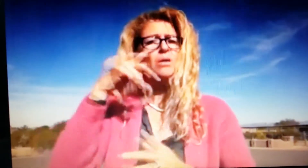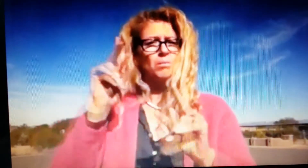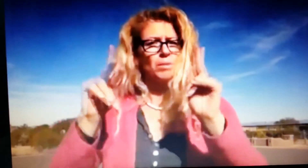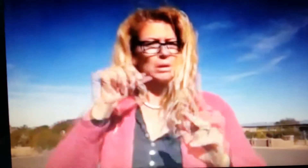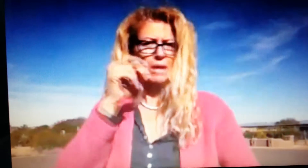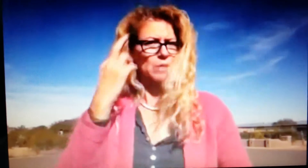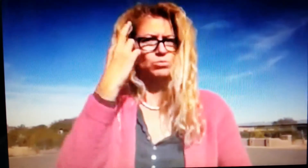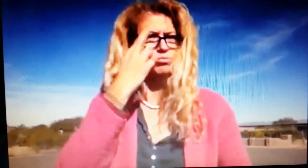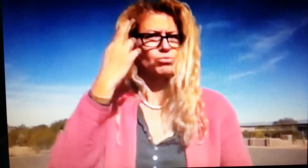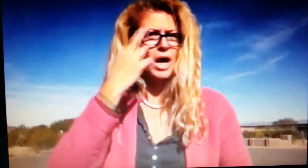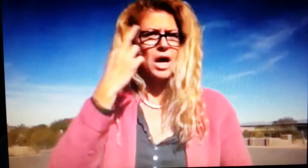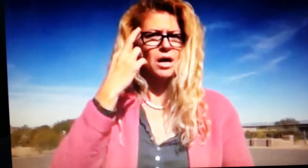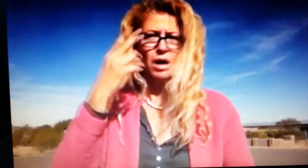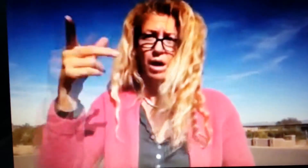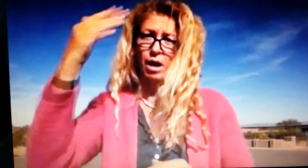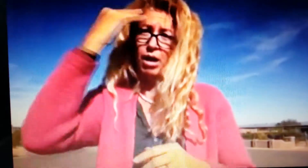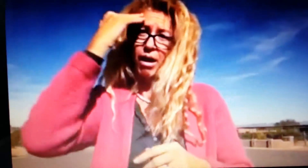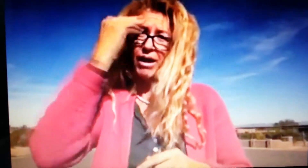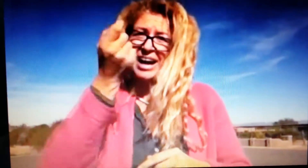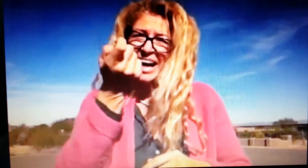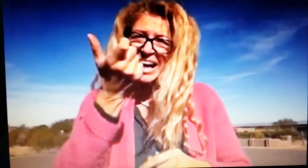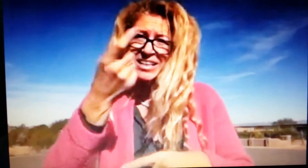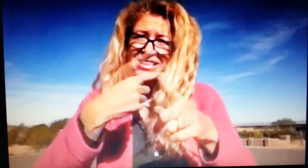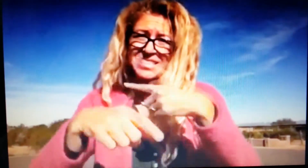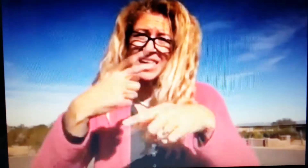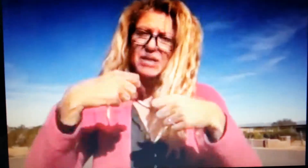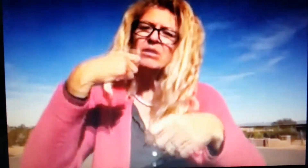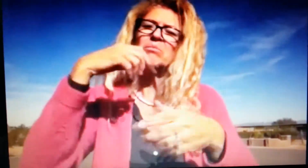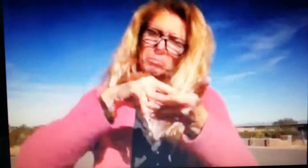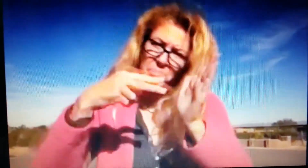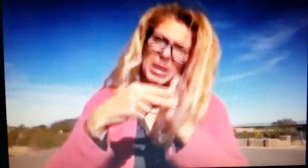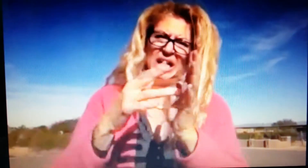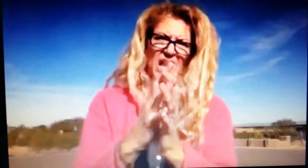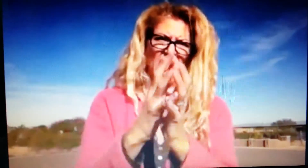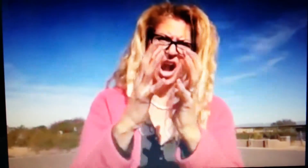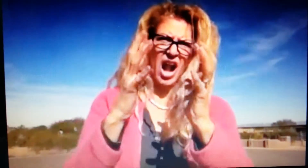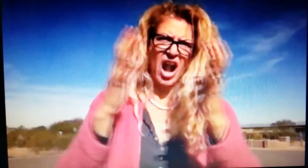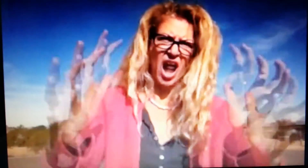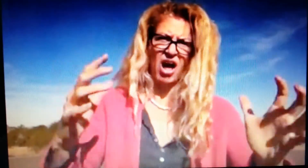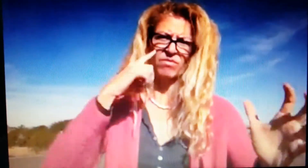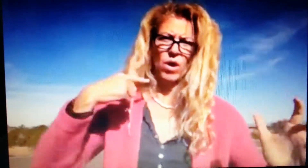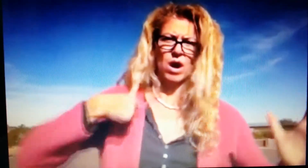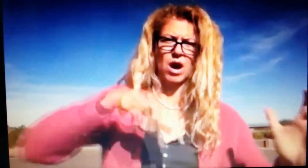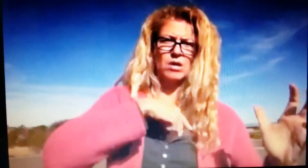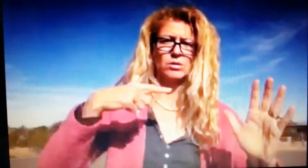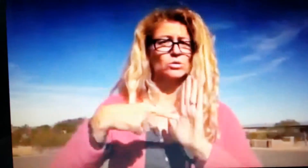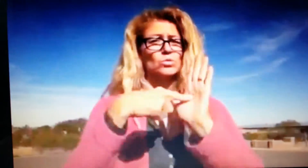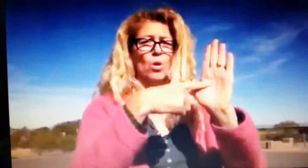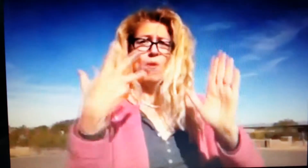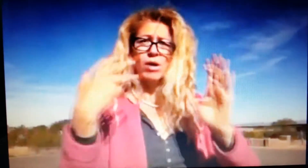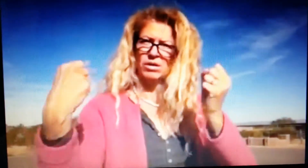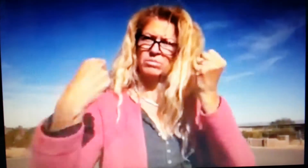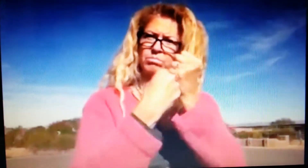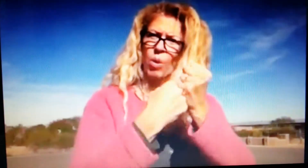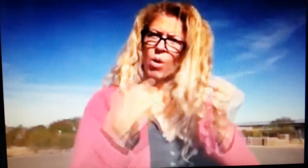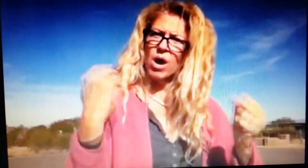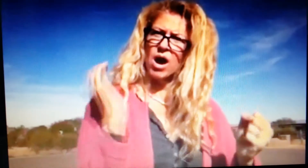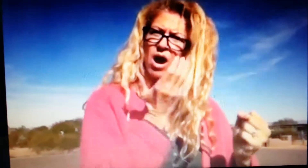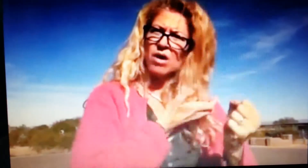hearing people don't realize the little bit of sign that you know means